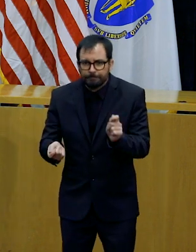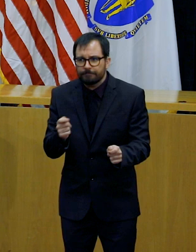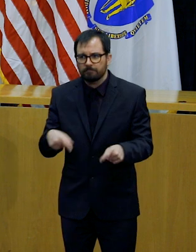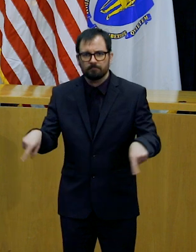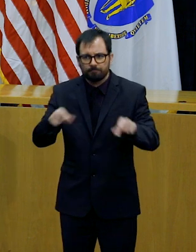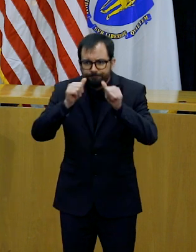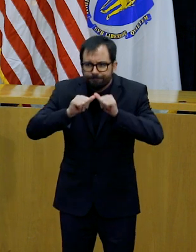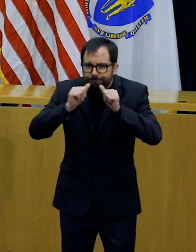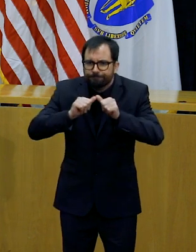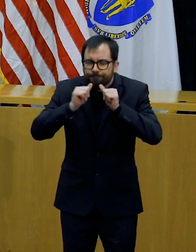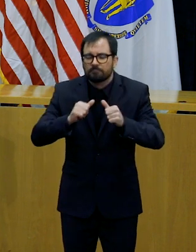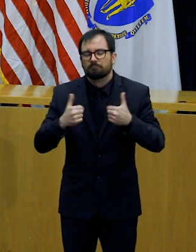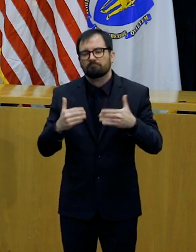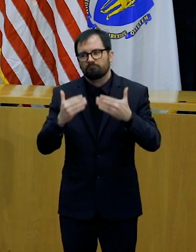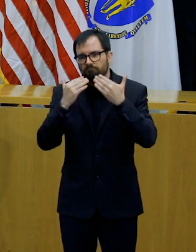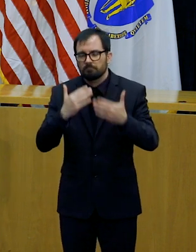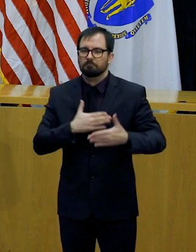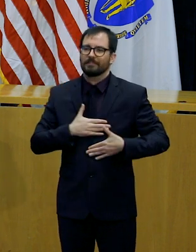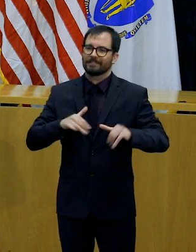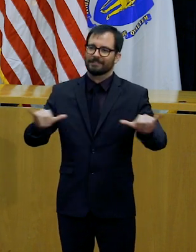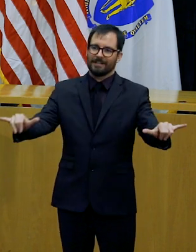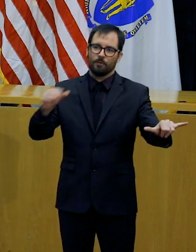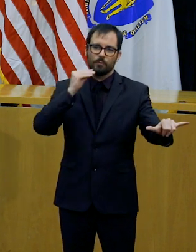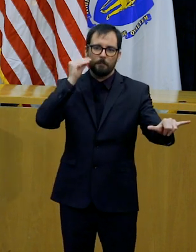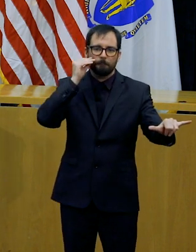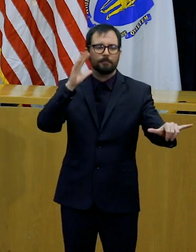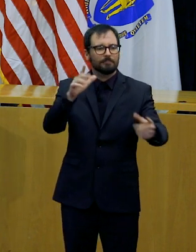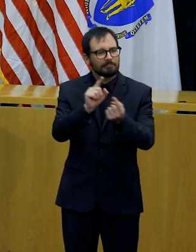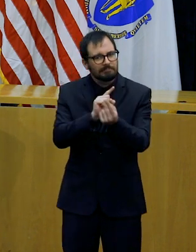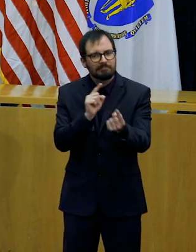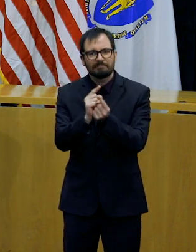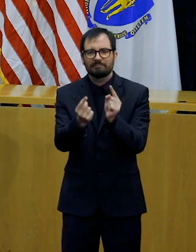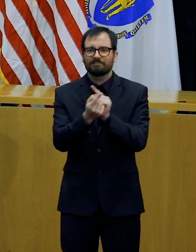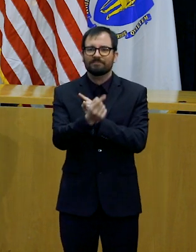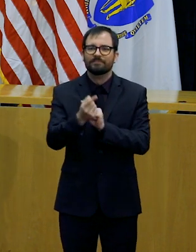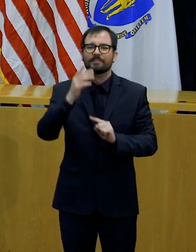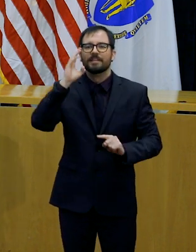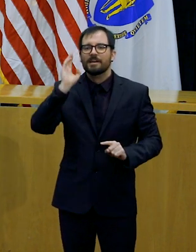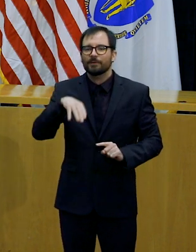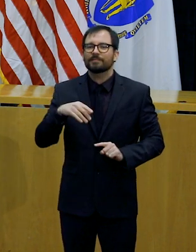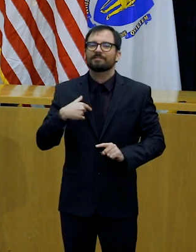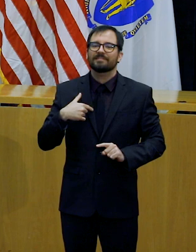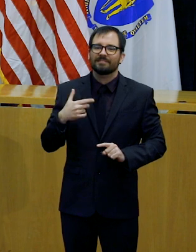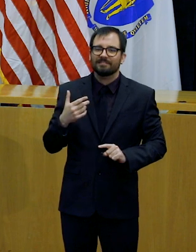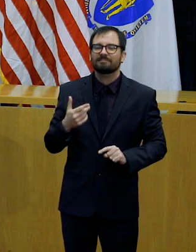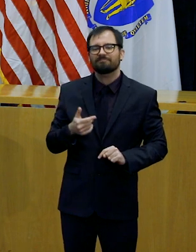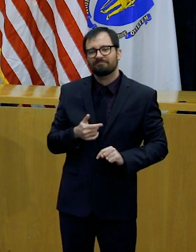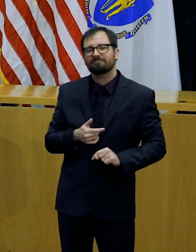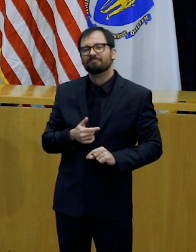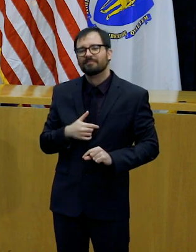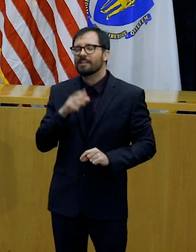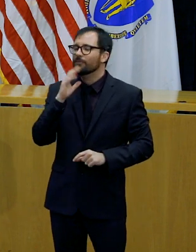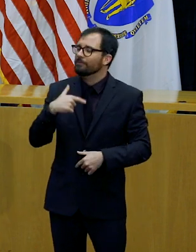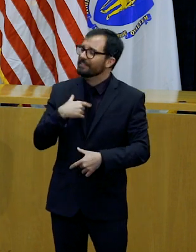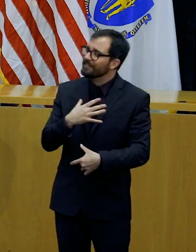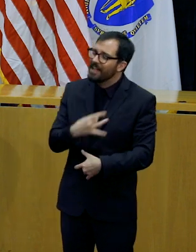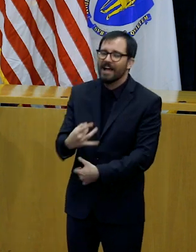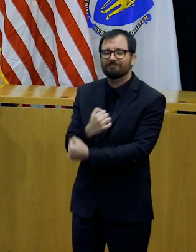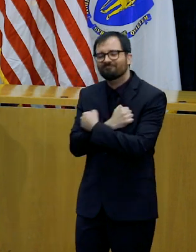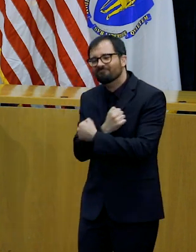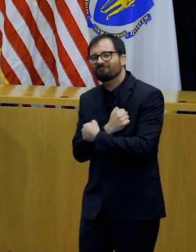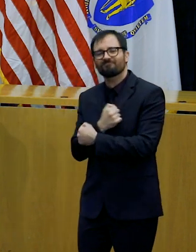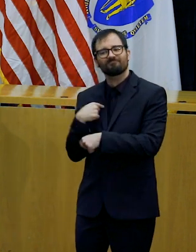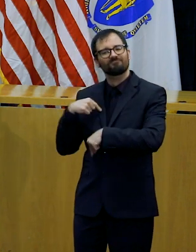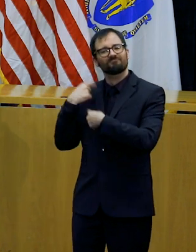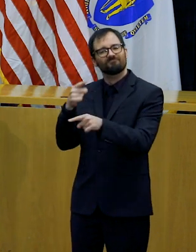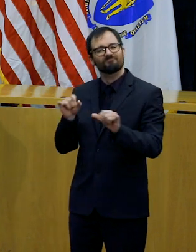themselves from what would be otherwise traditional person-to-person contact, engaging in the kind of personal hygiene that's critical to keep